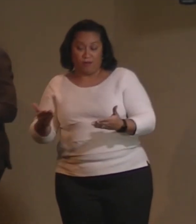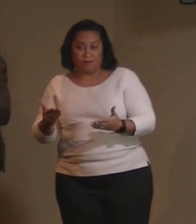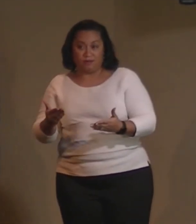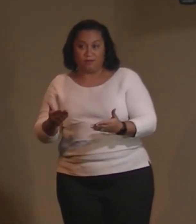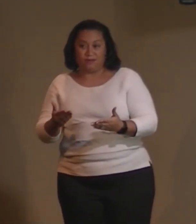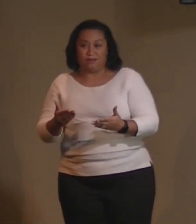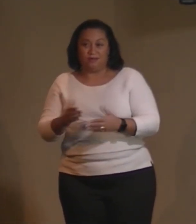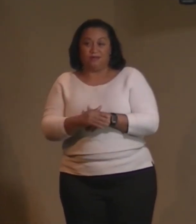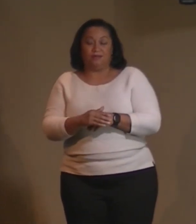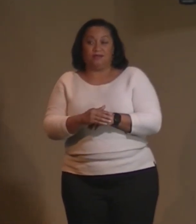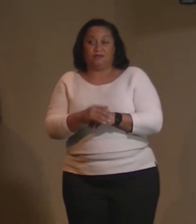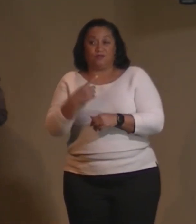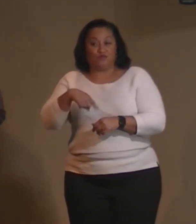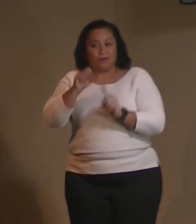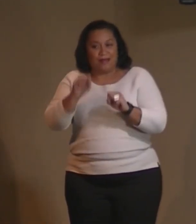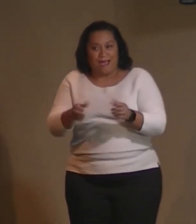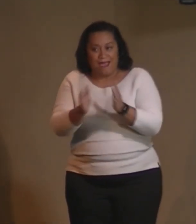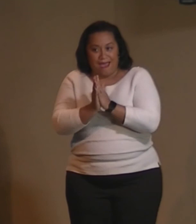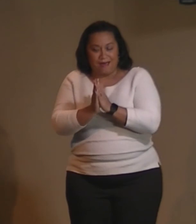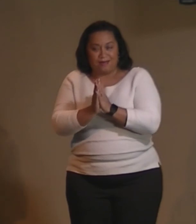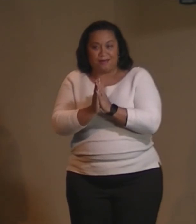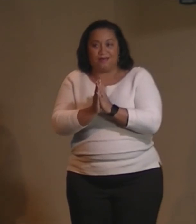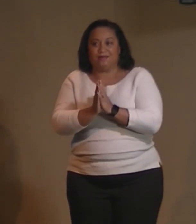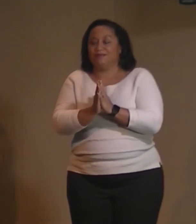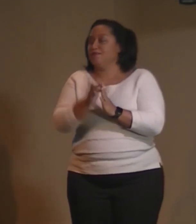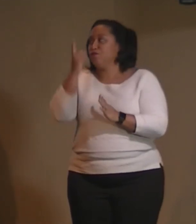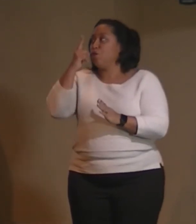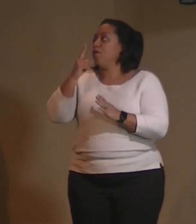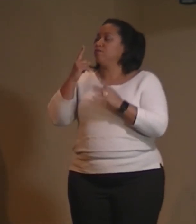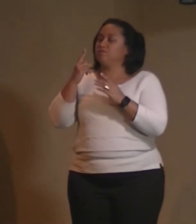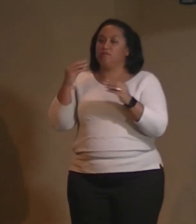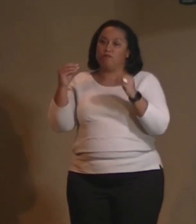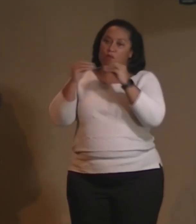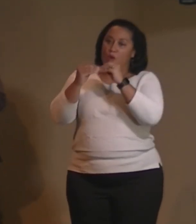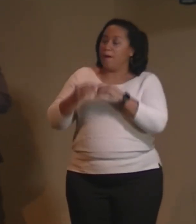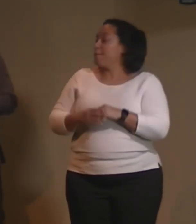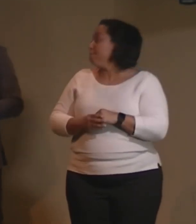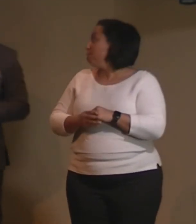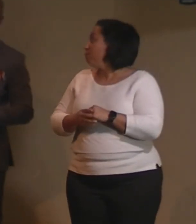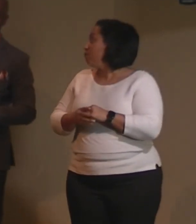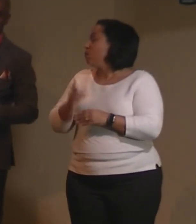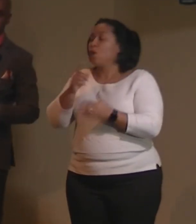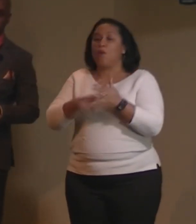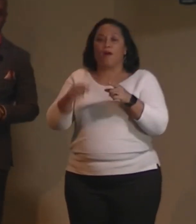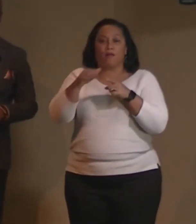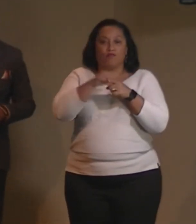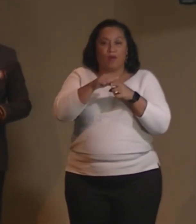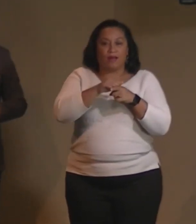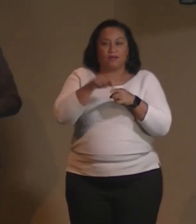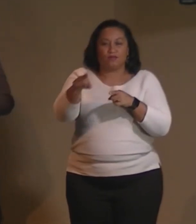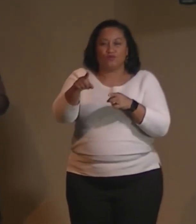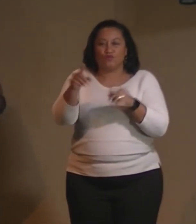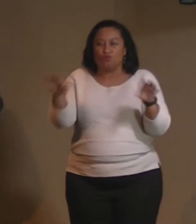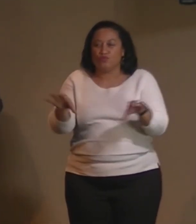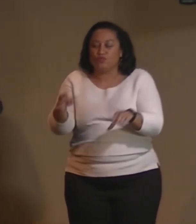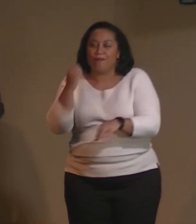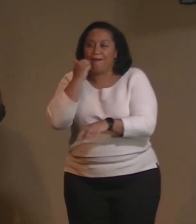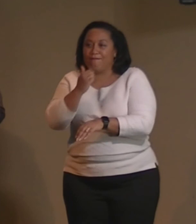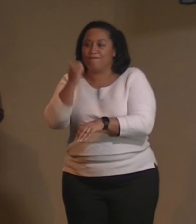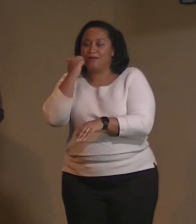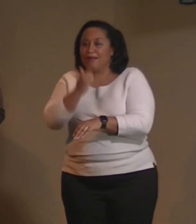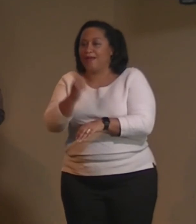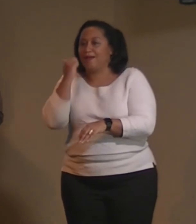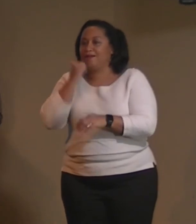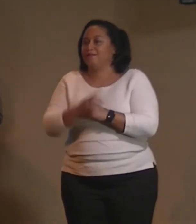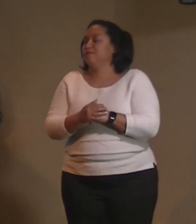with you. But you have to have support. And then, what practices do you engage in daily? For a starter with, what are your